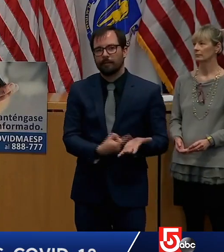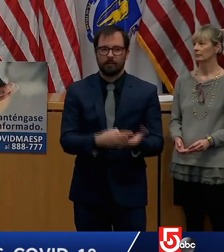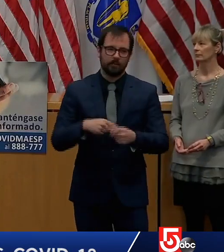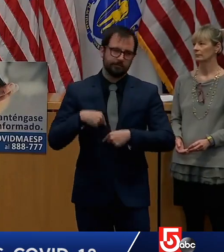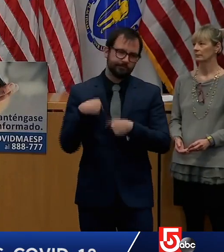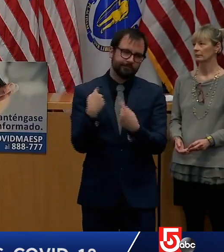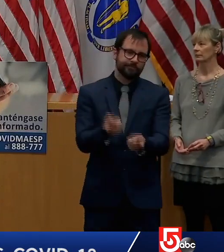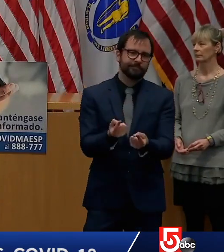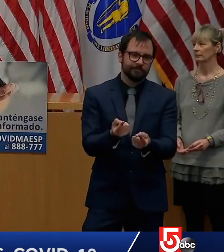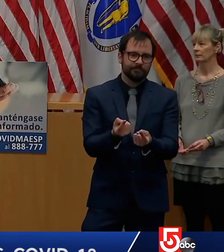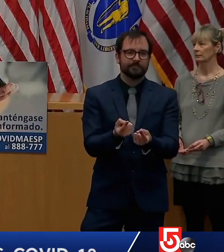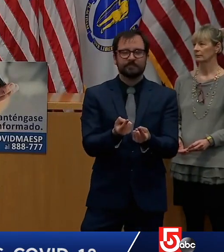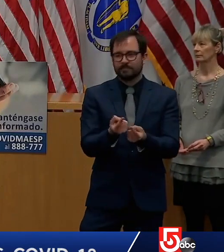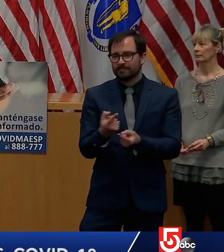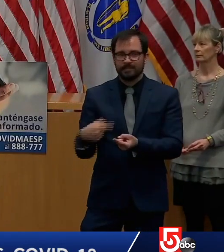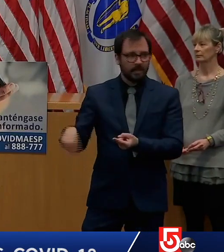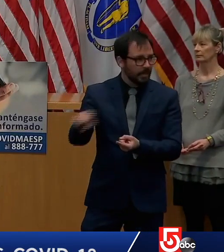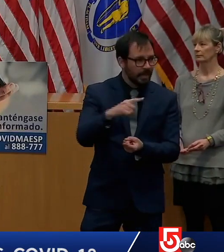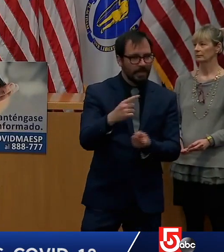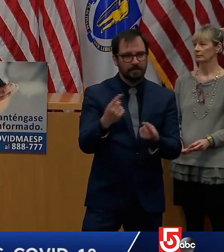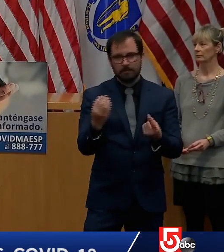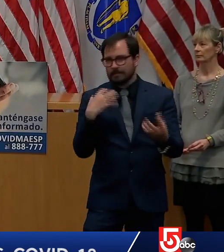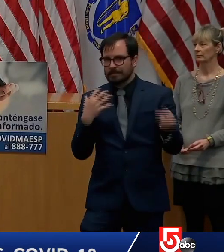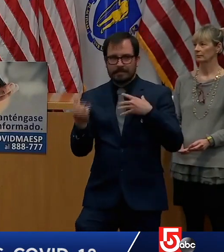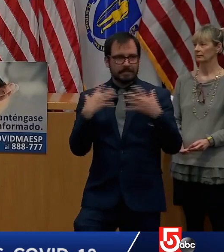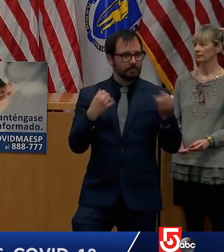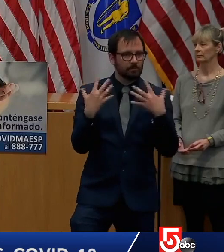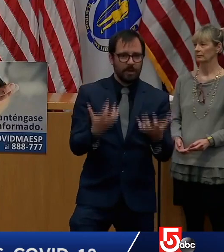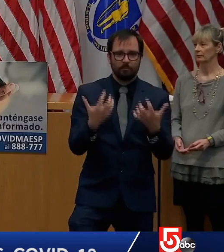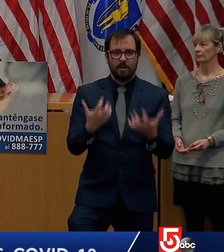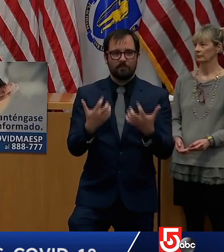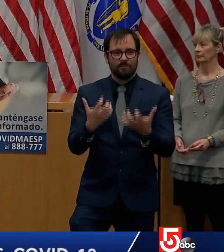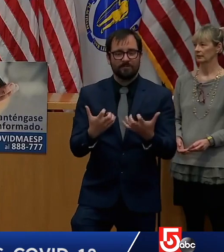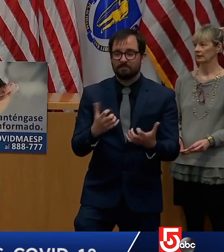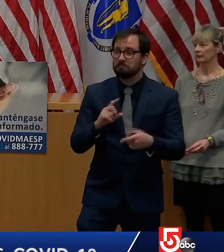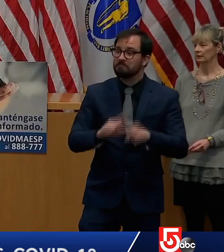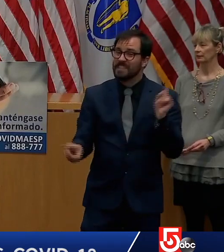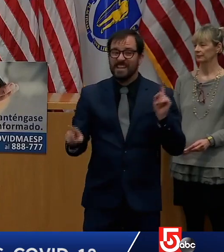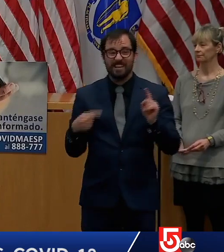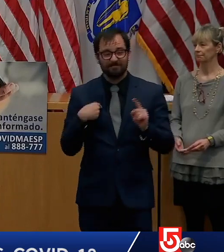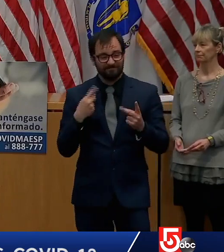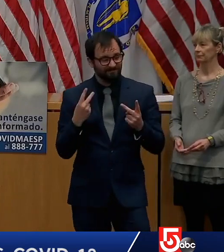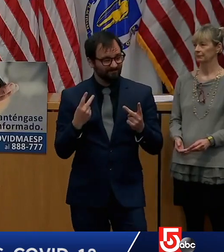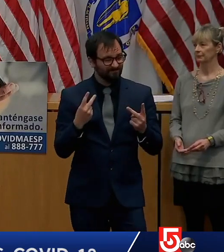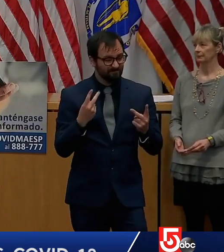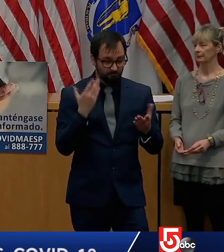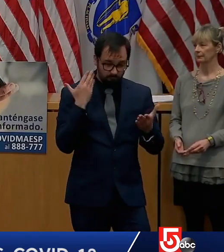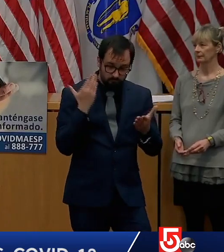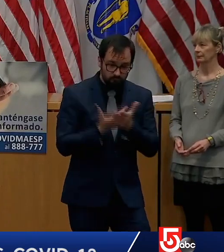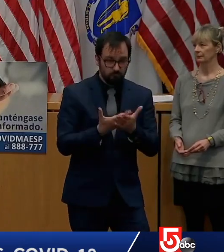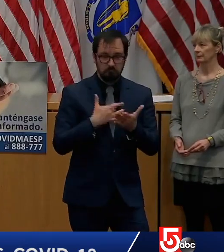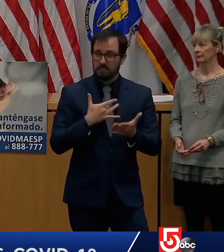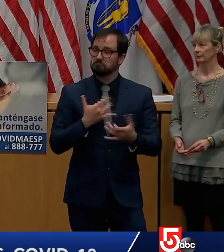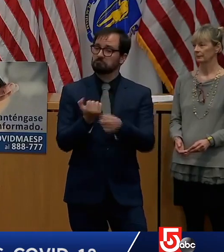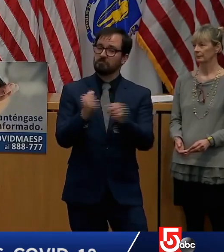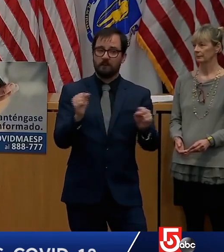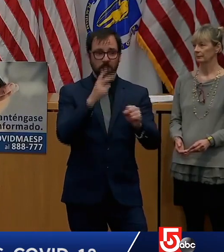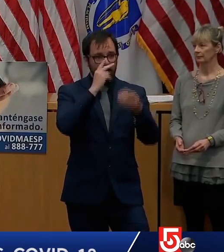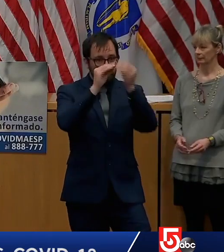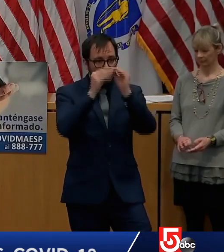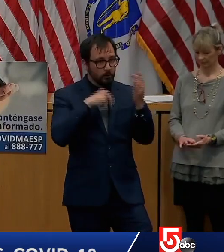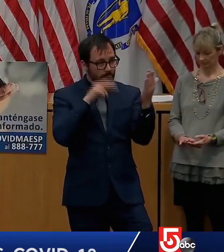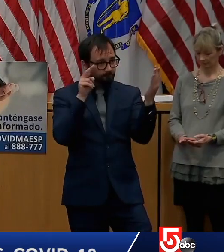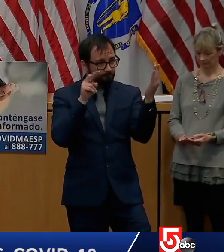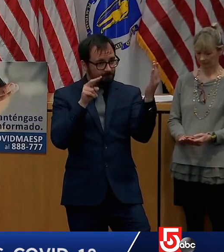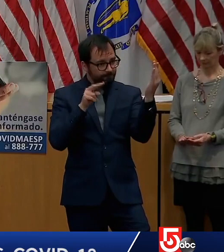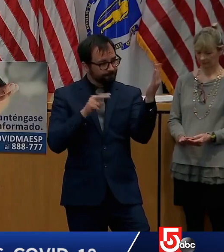enough guidance or enough information out there about how to do it safely. And there were a number of issues that came up there. One is